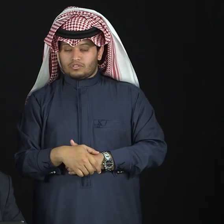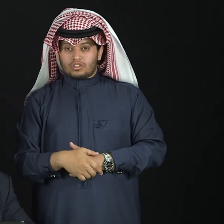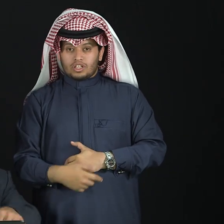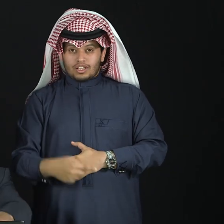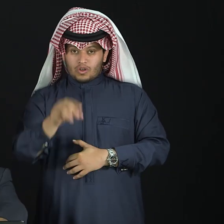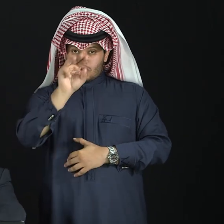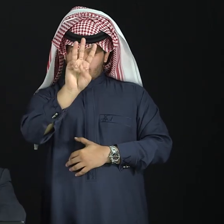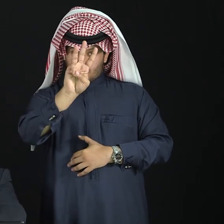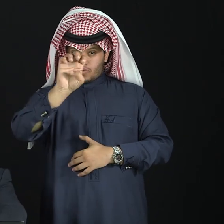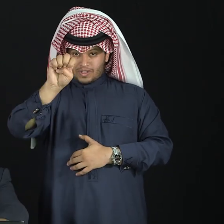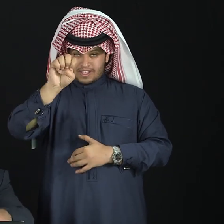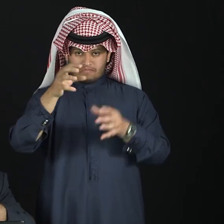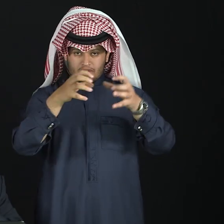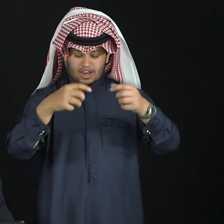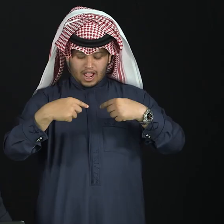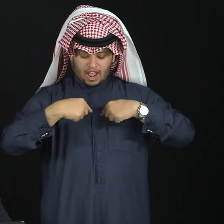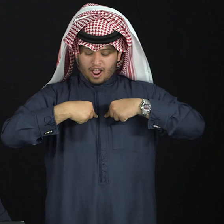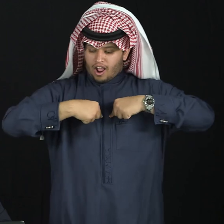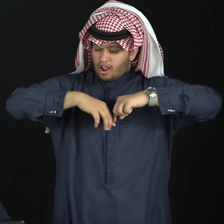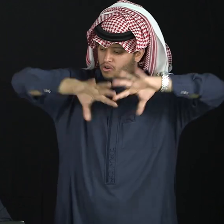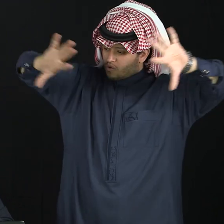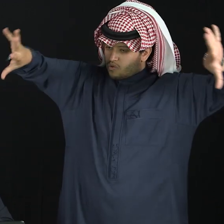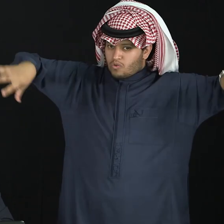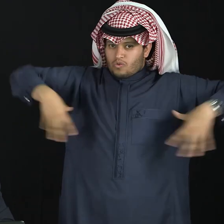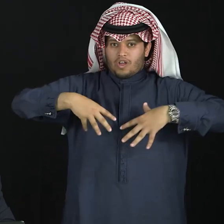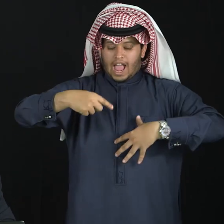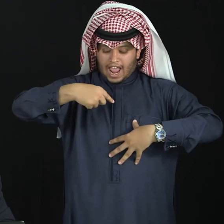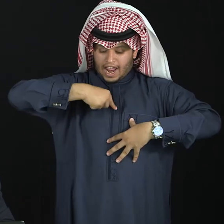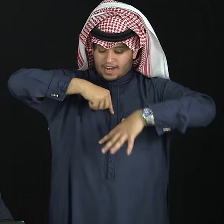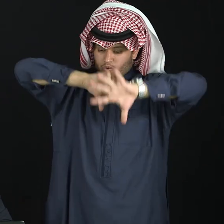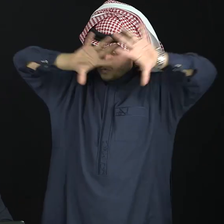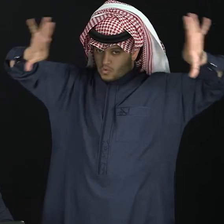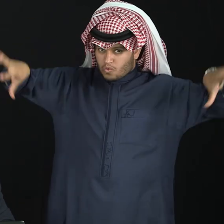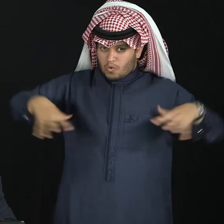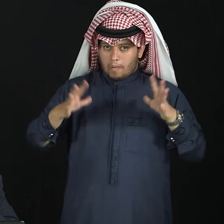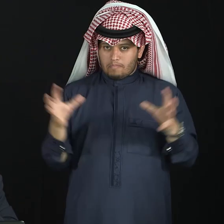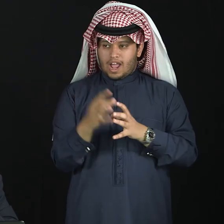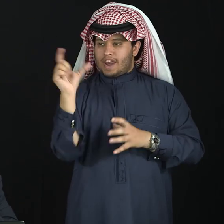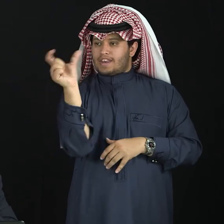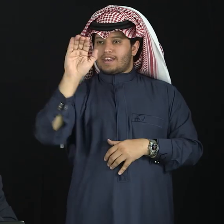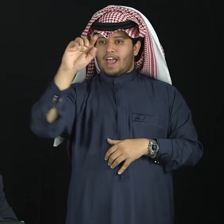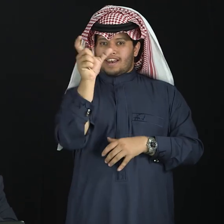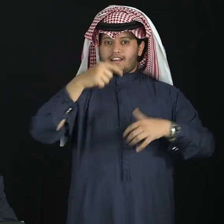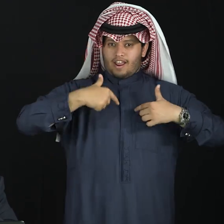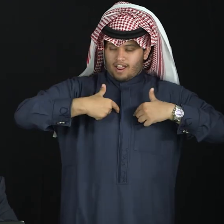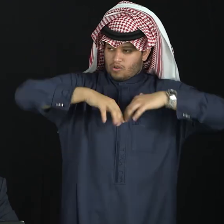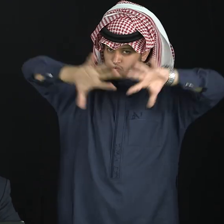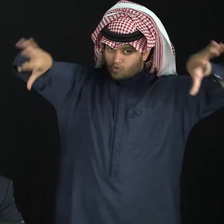We, we, you include yourself with the others, you see, starting from